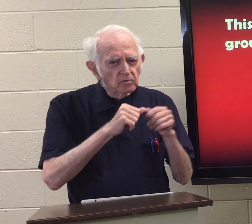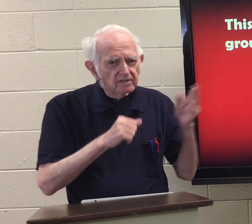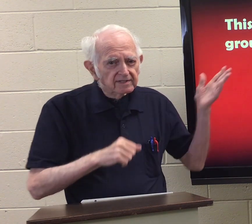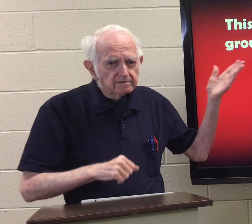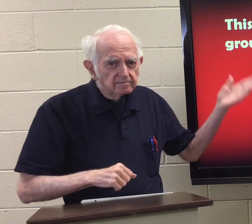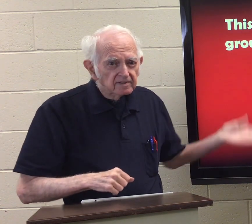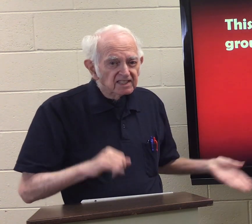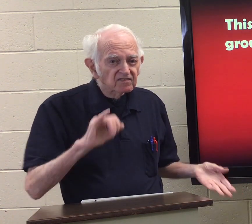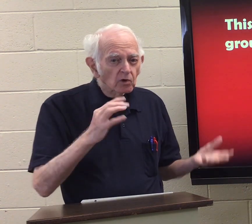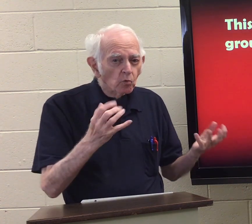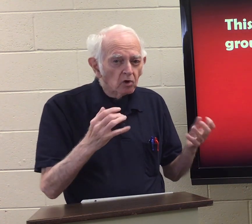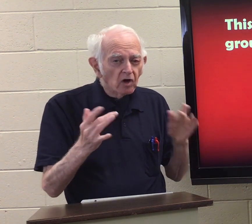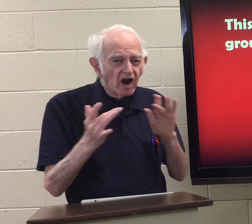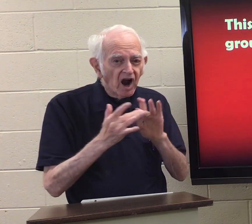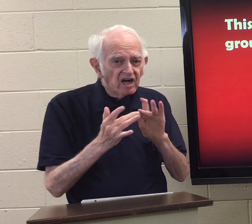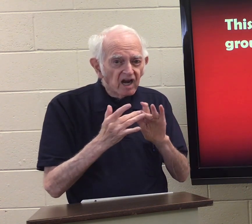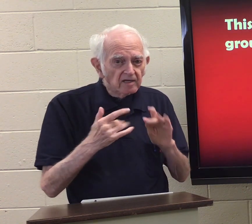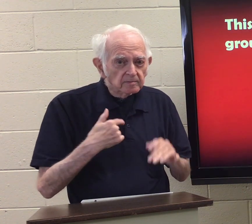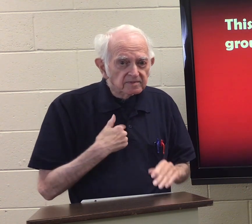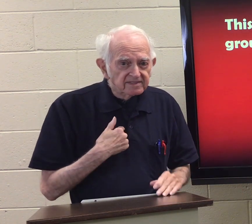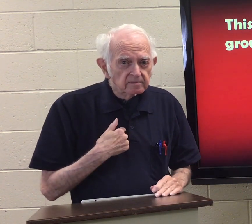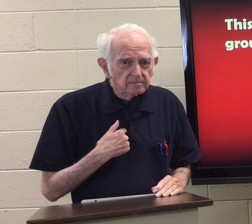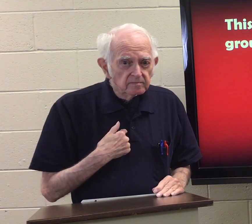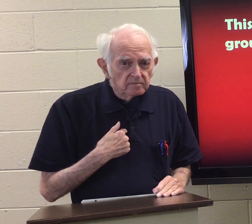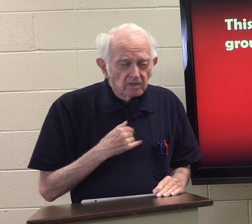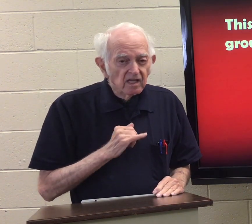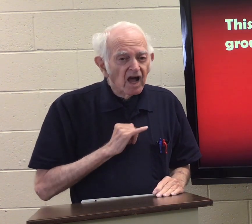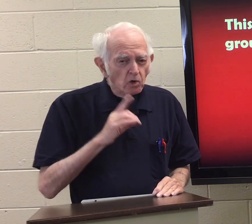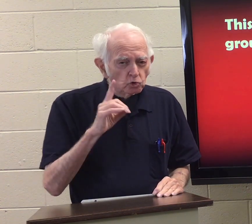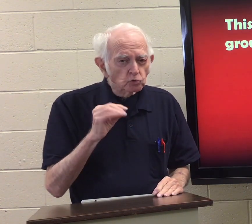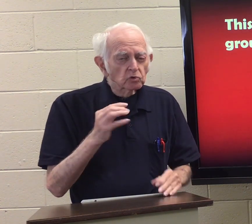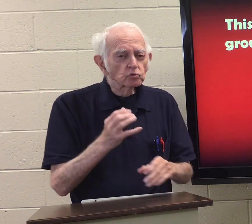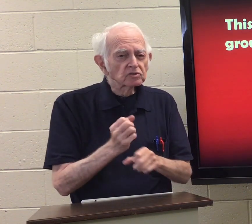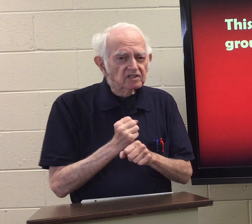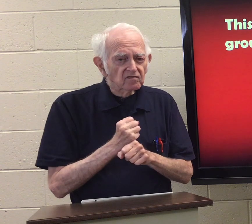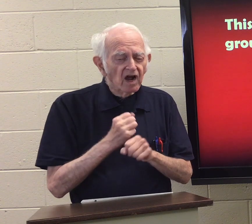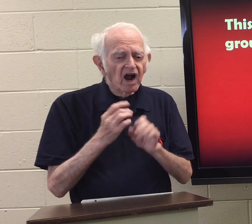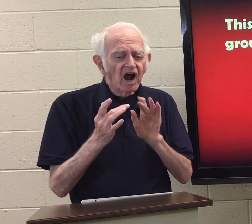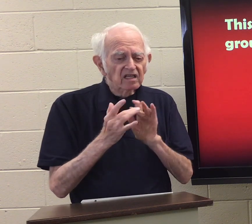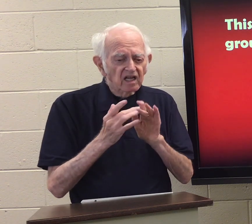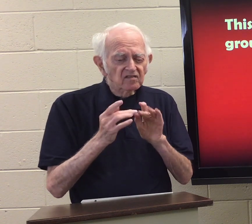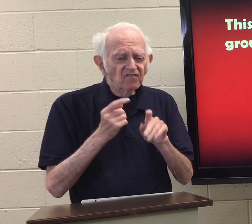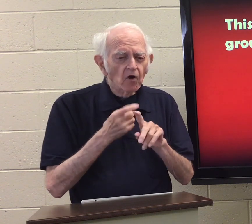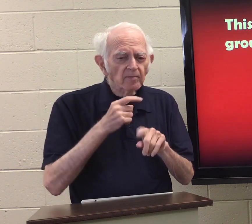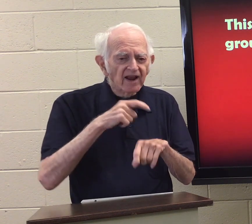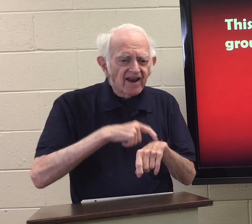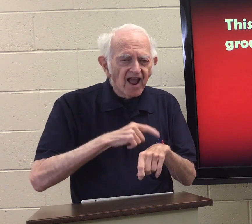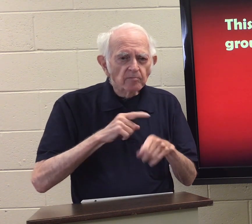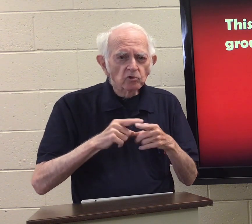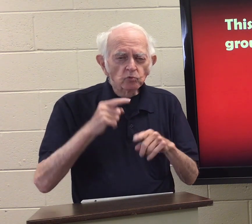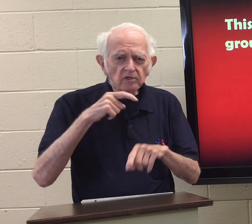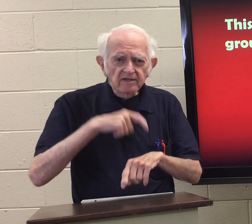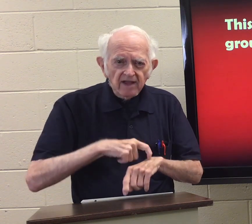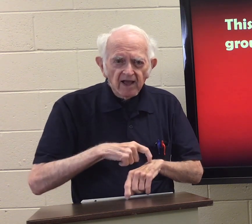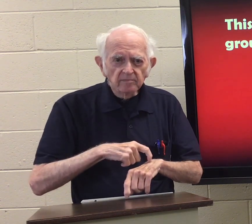We'll help you remember this. If you want to contact me. I do receive contact from time to time.